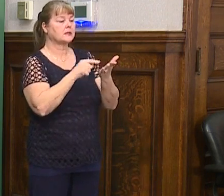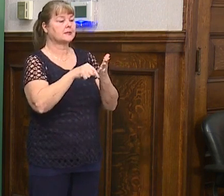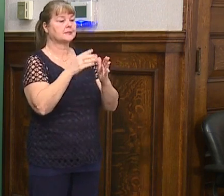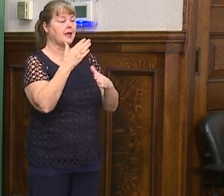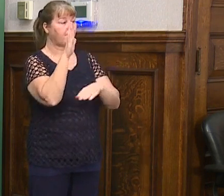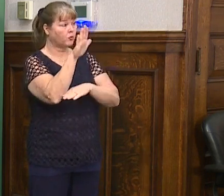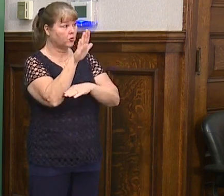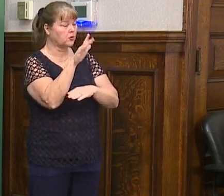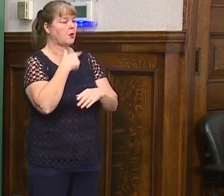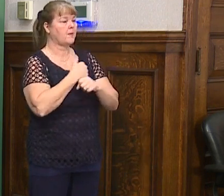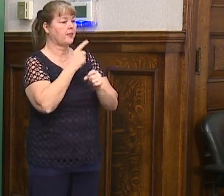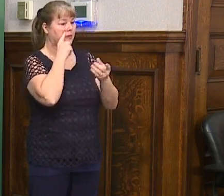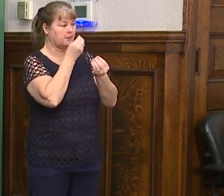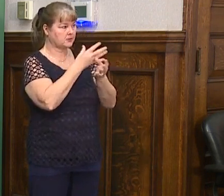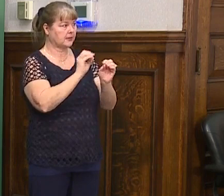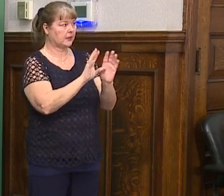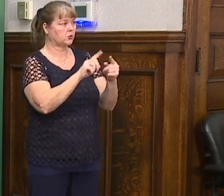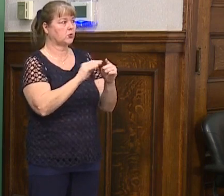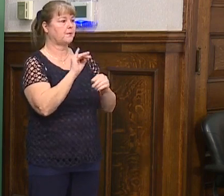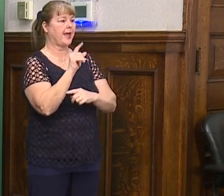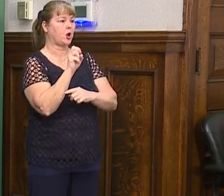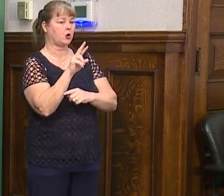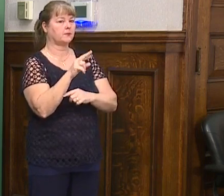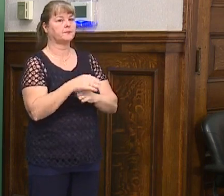And then I'll make that message clear to the mayor.